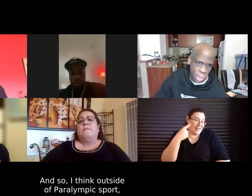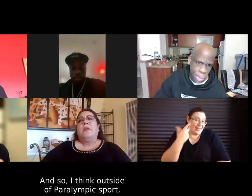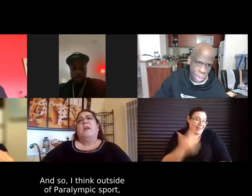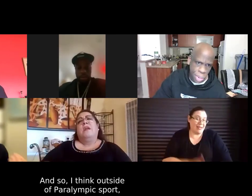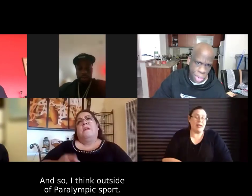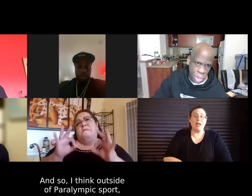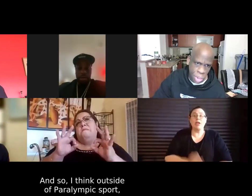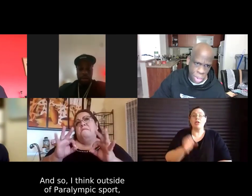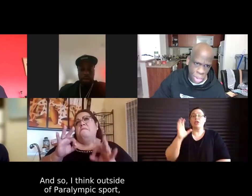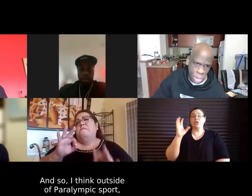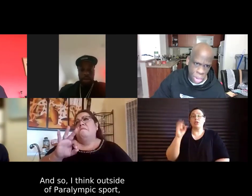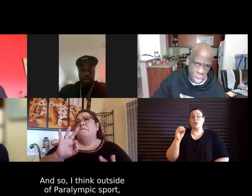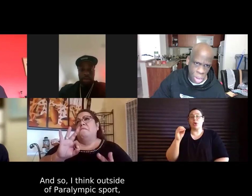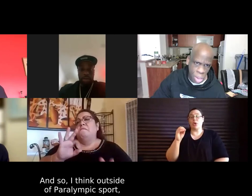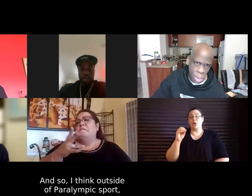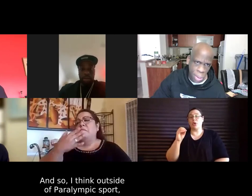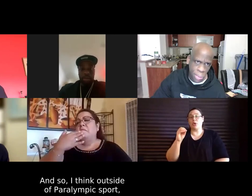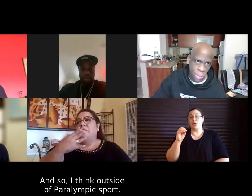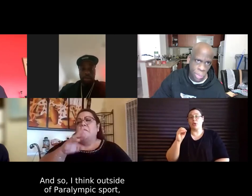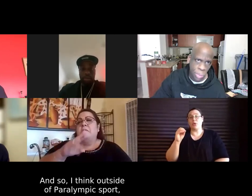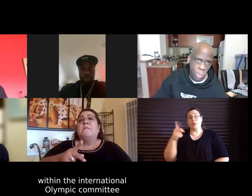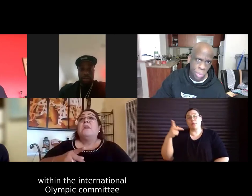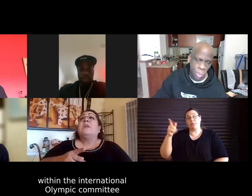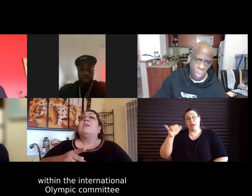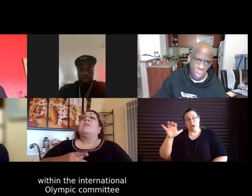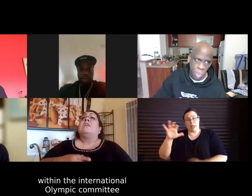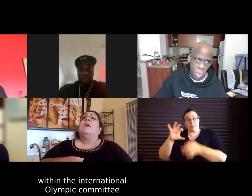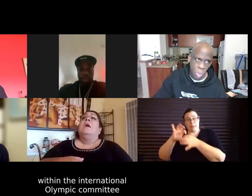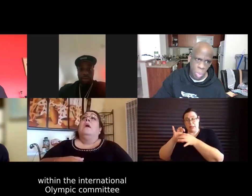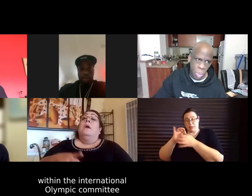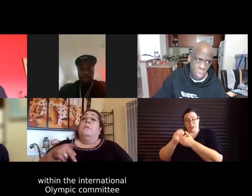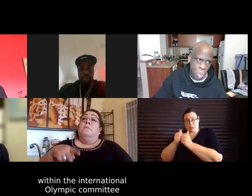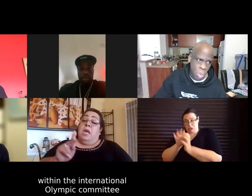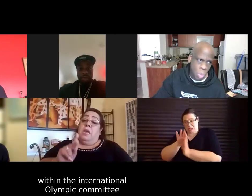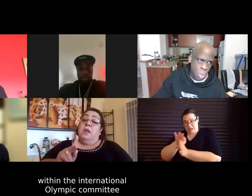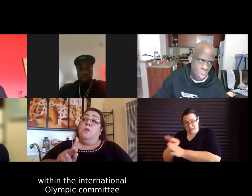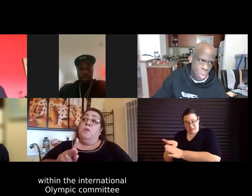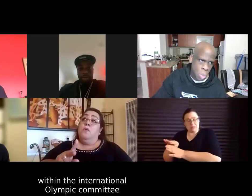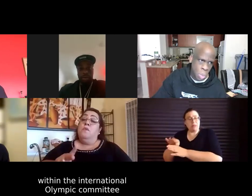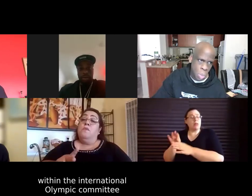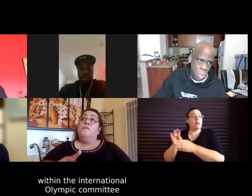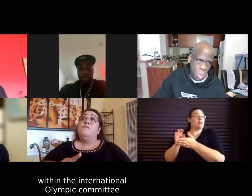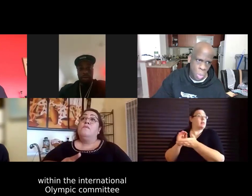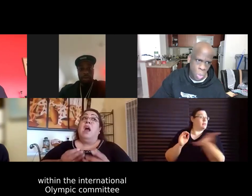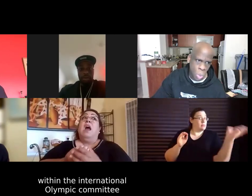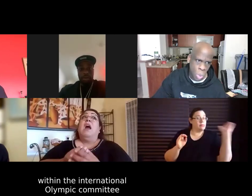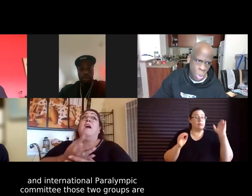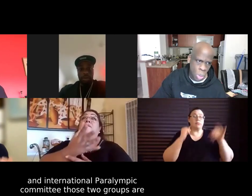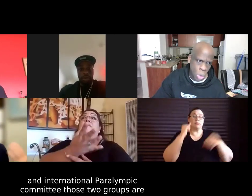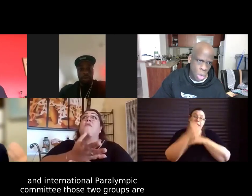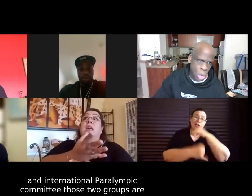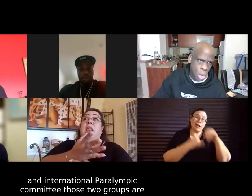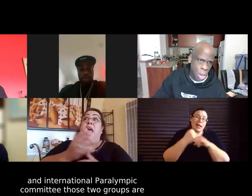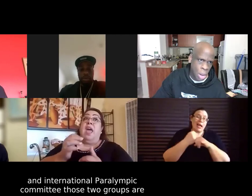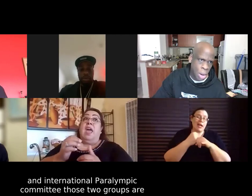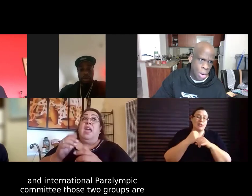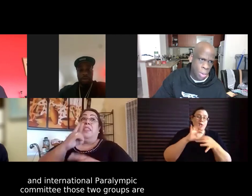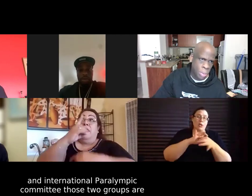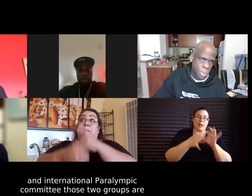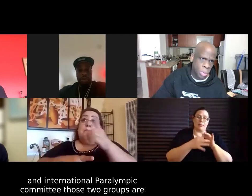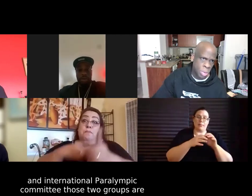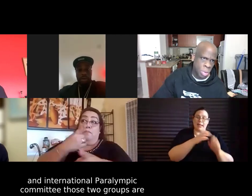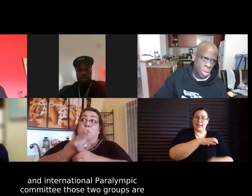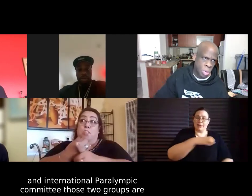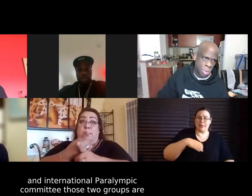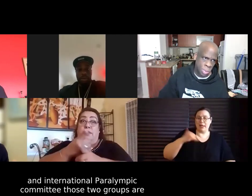think outside of paralympic sport um within the international olympic committee and the international paralympic